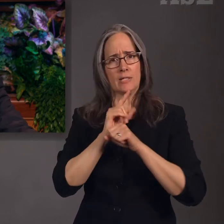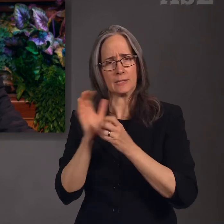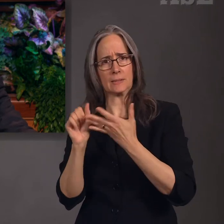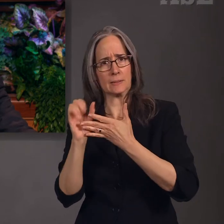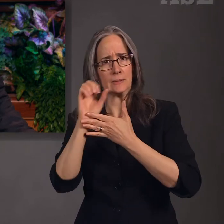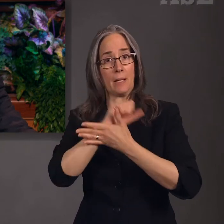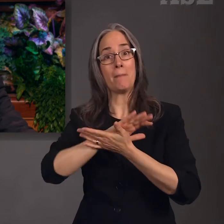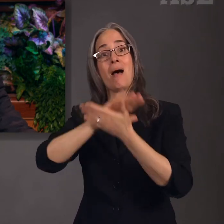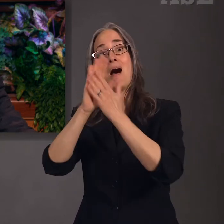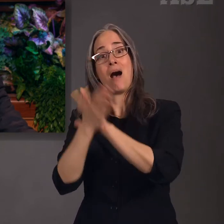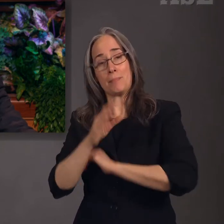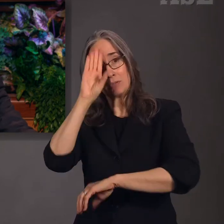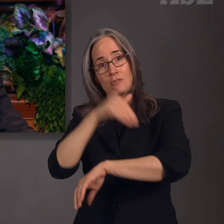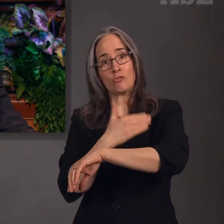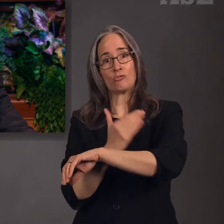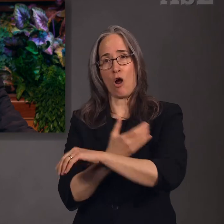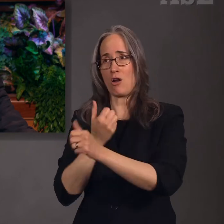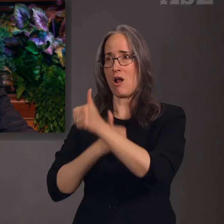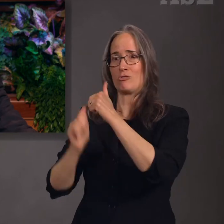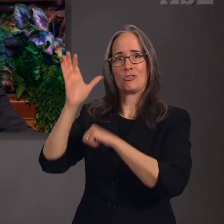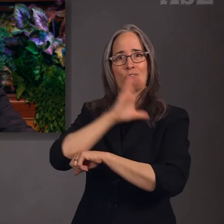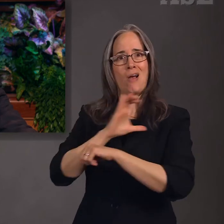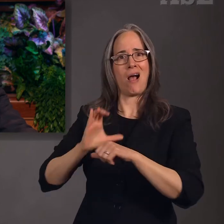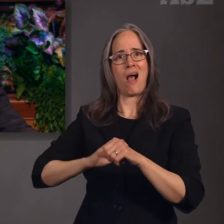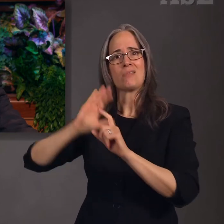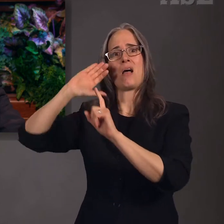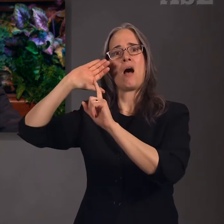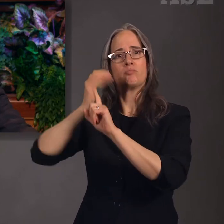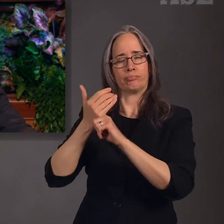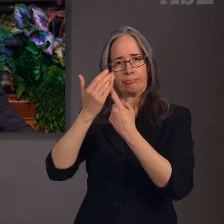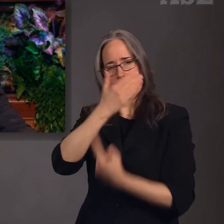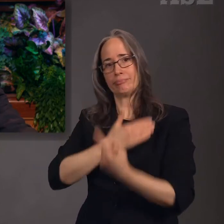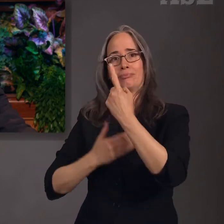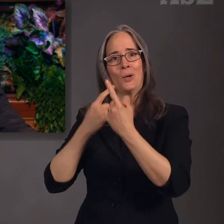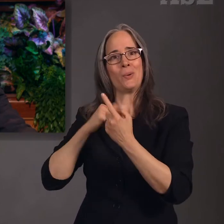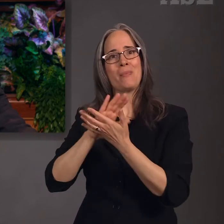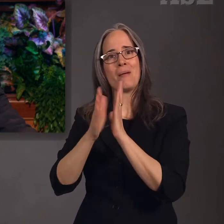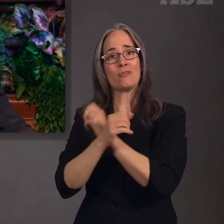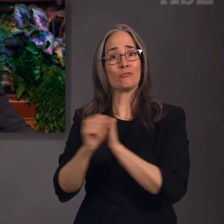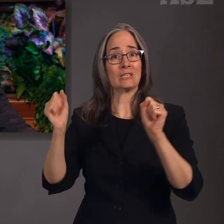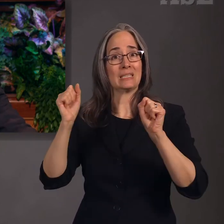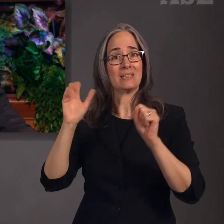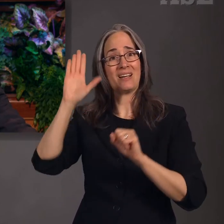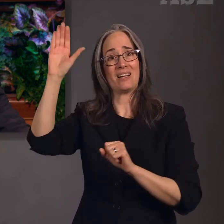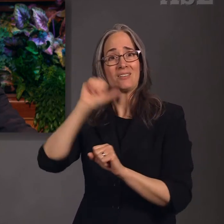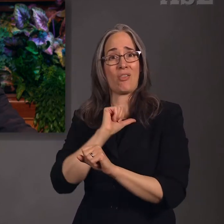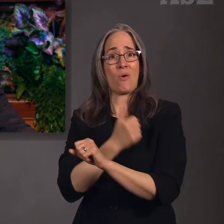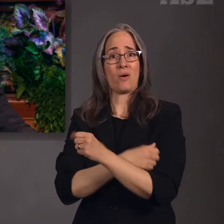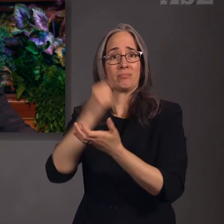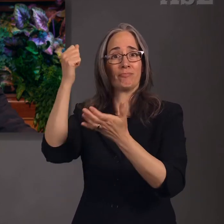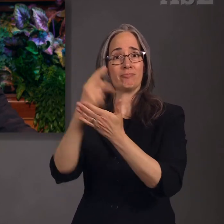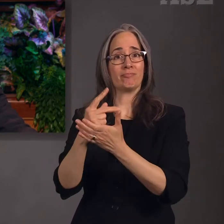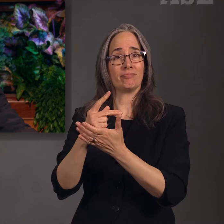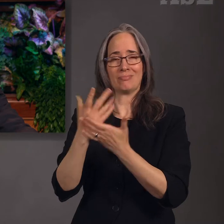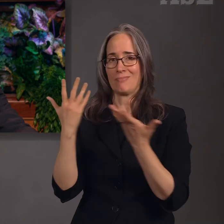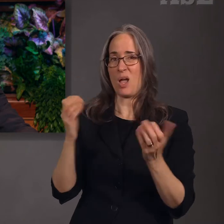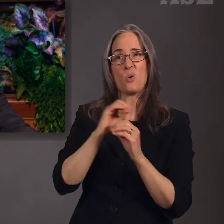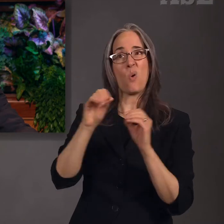spiritually begotten us, and under His head are we made free. For there is no other name given